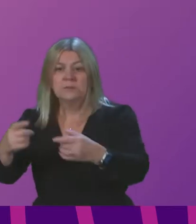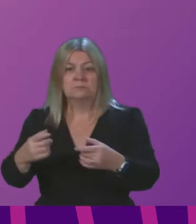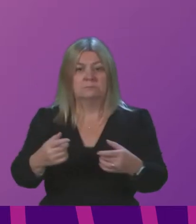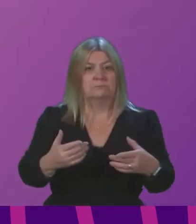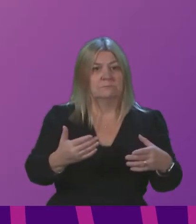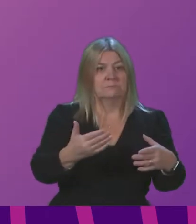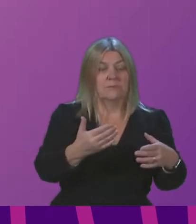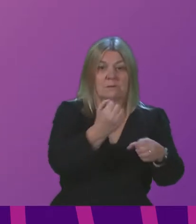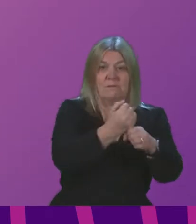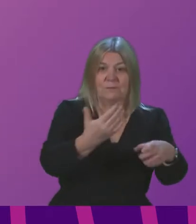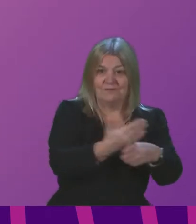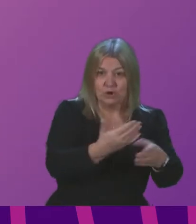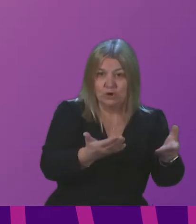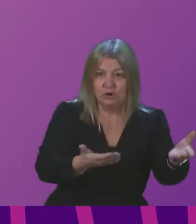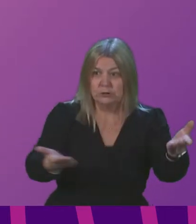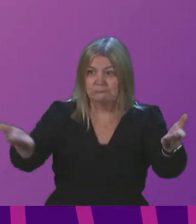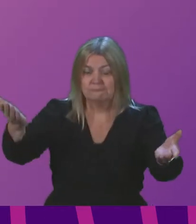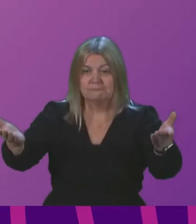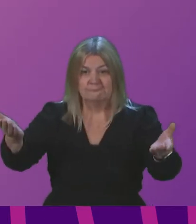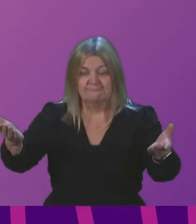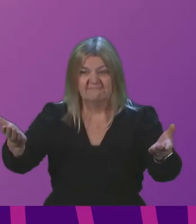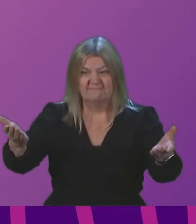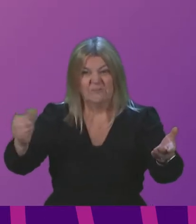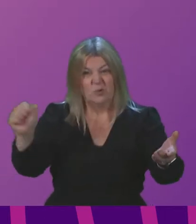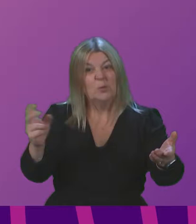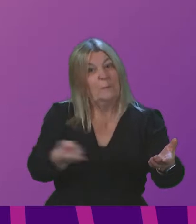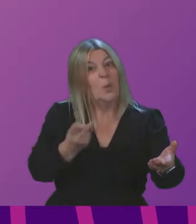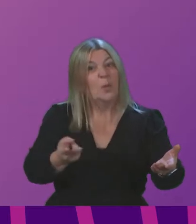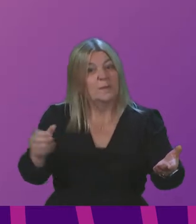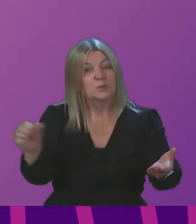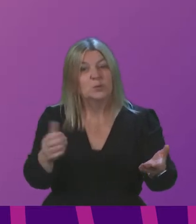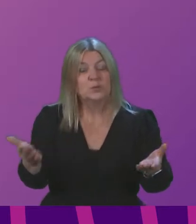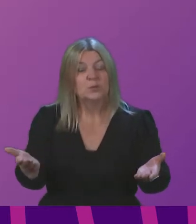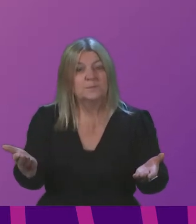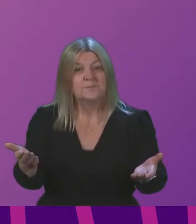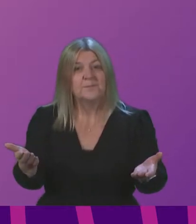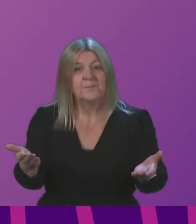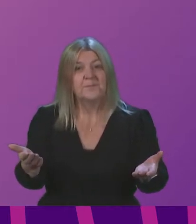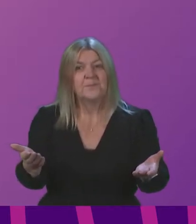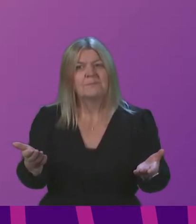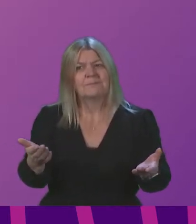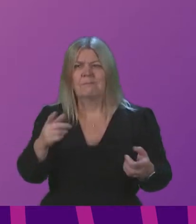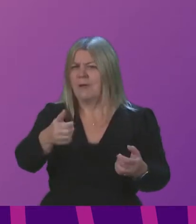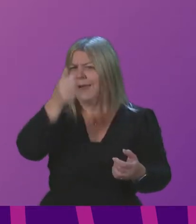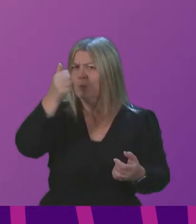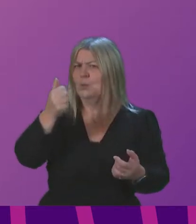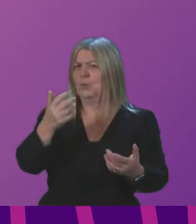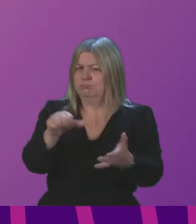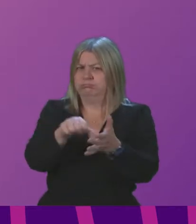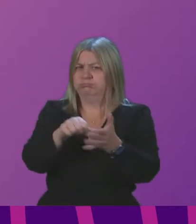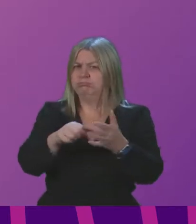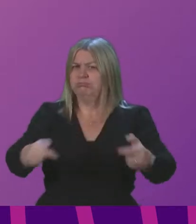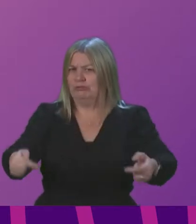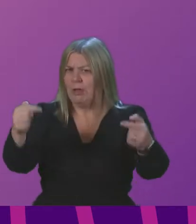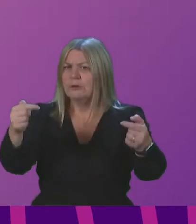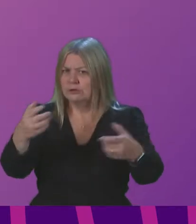suppose of what we are trying to do and of course the answer to that is both but it is a particularly a pressing challenge both for the